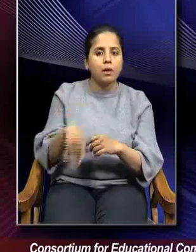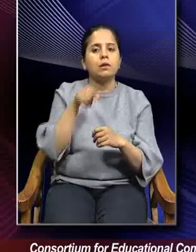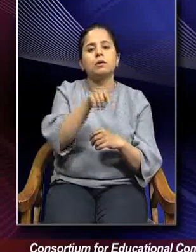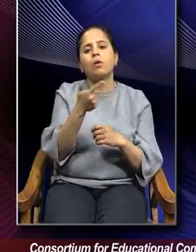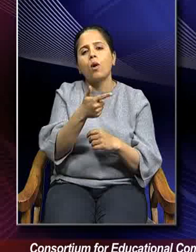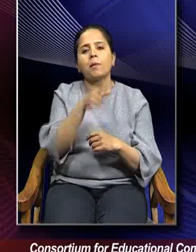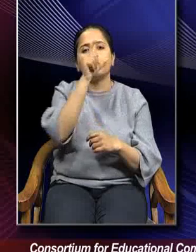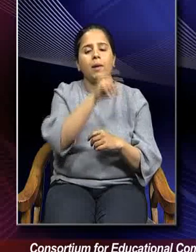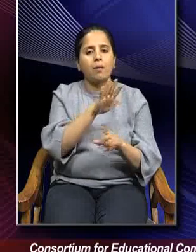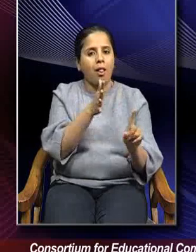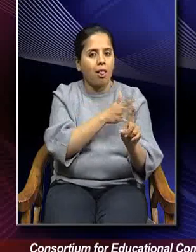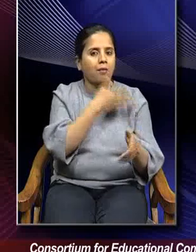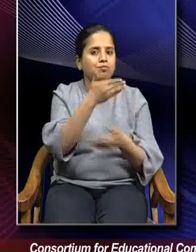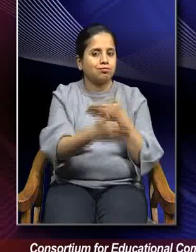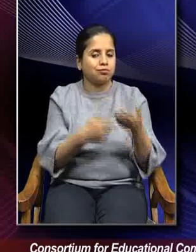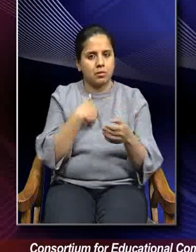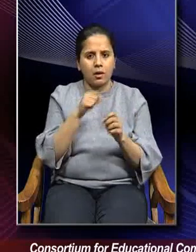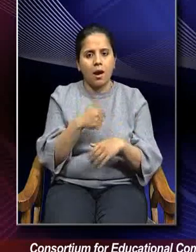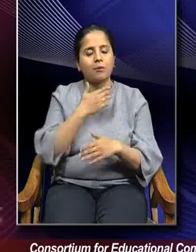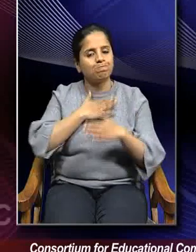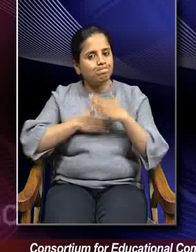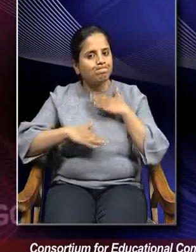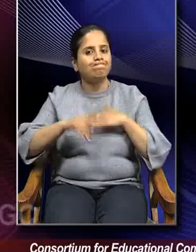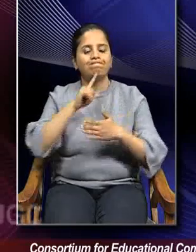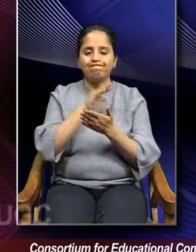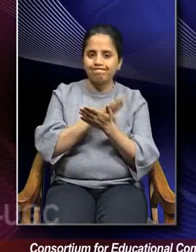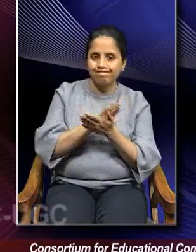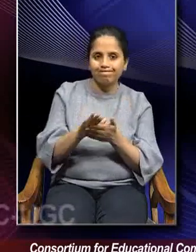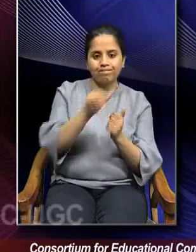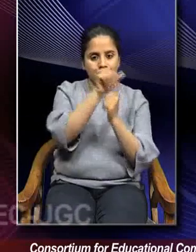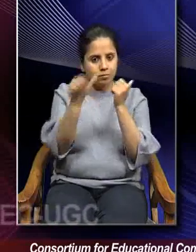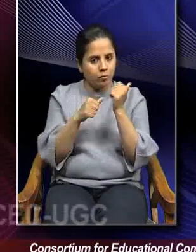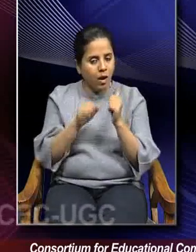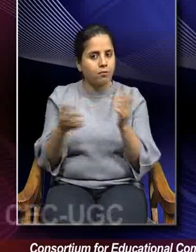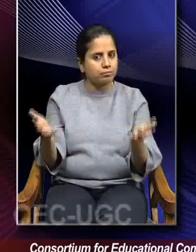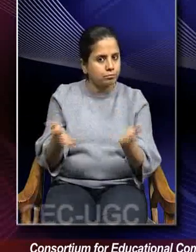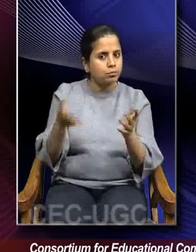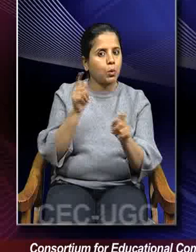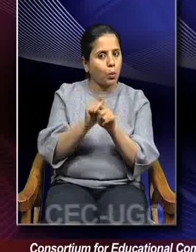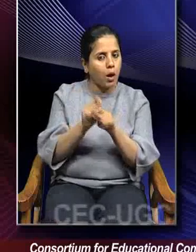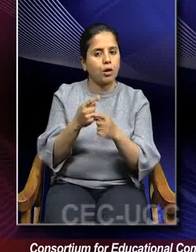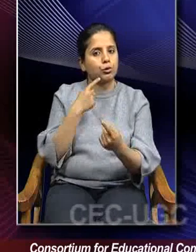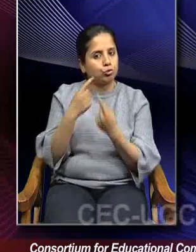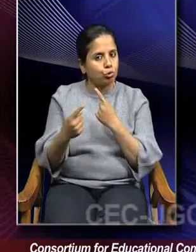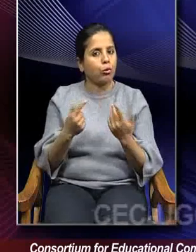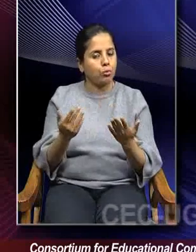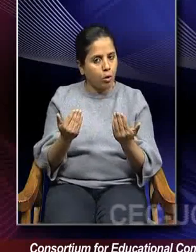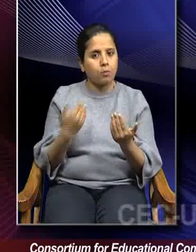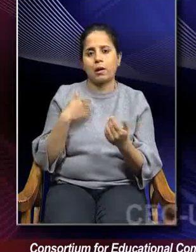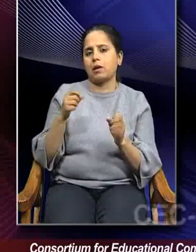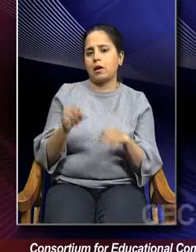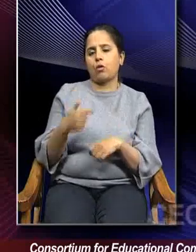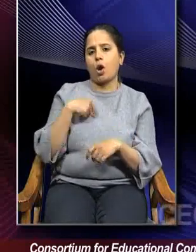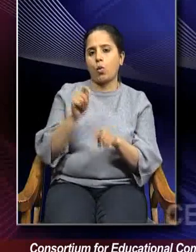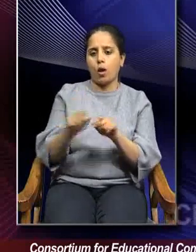where we can be very polite with our subordinates, we can motivate them by persuading and we can get our